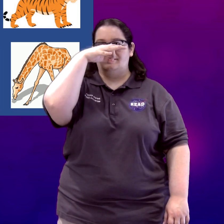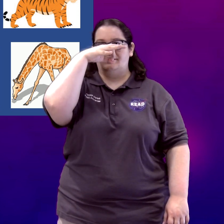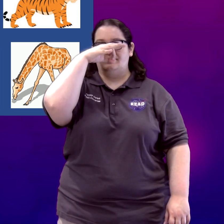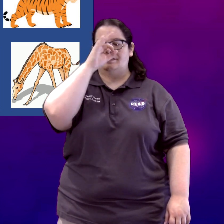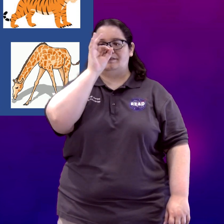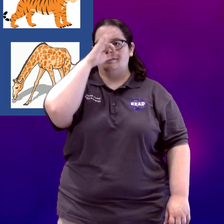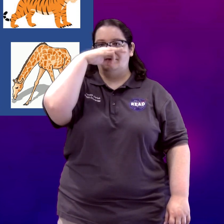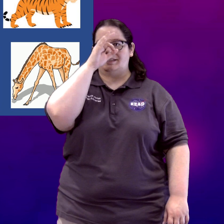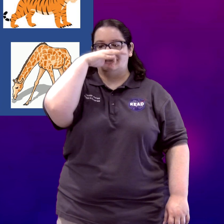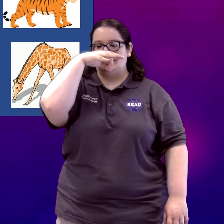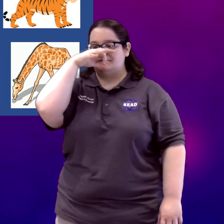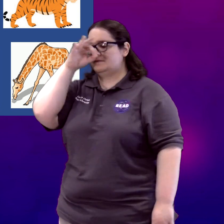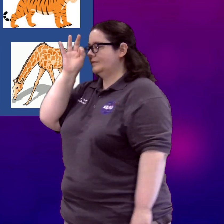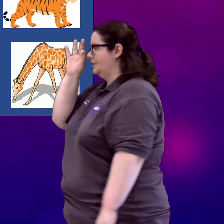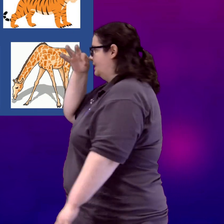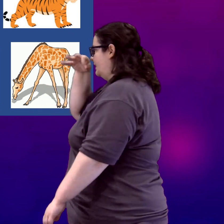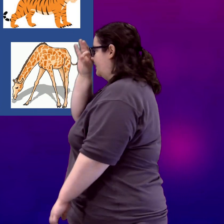Fox. Fox. Just like that.